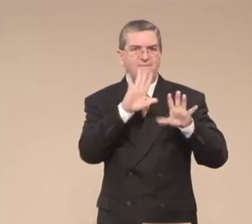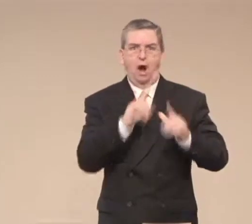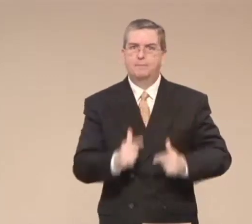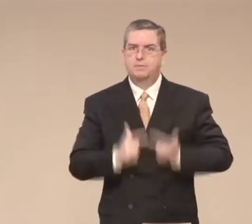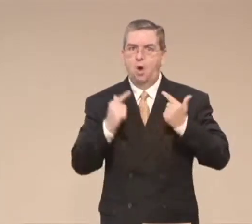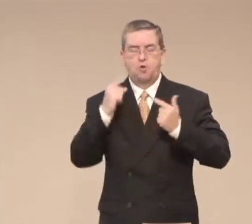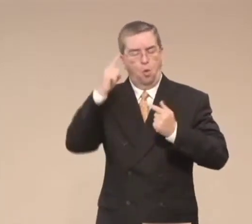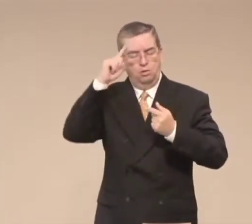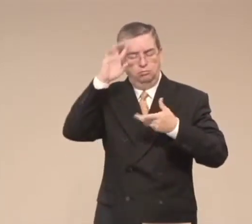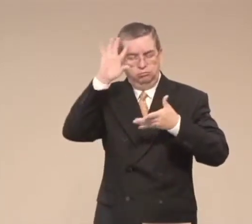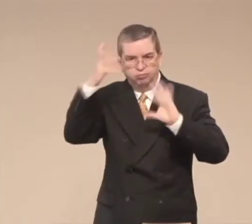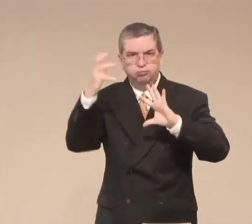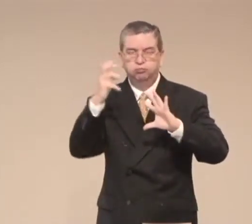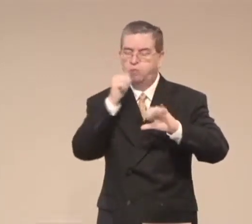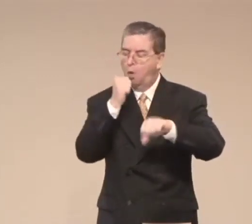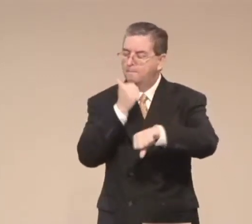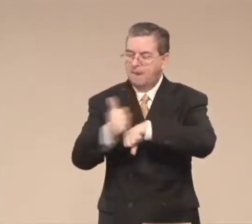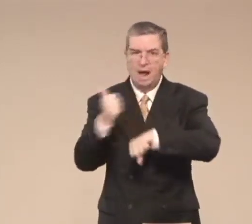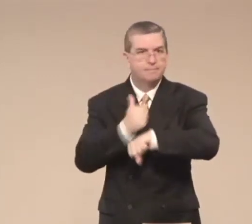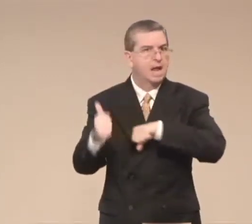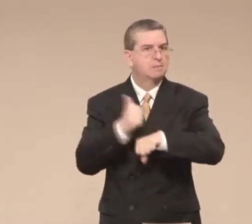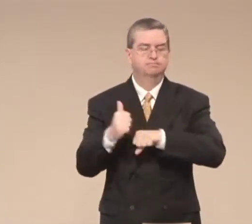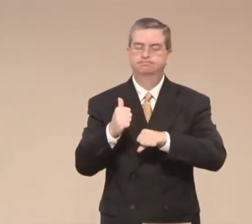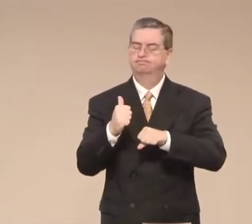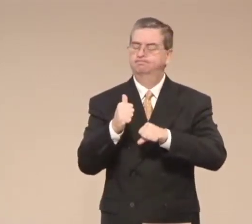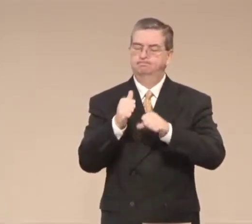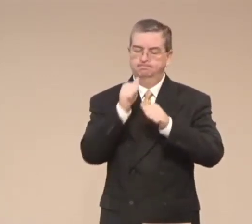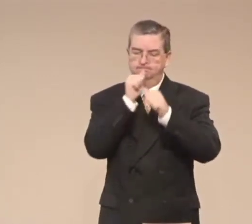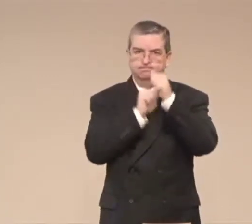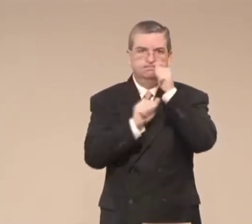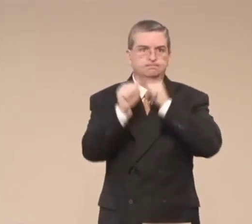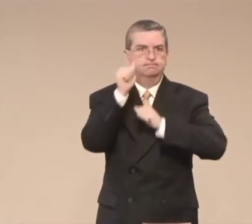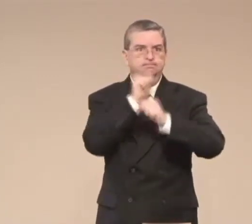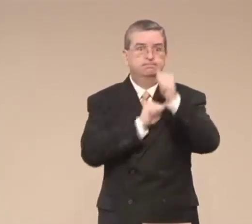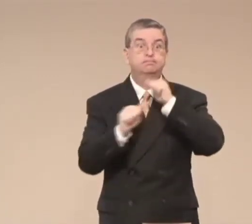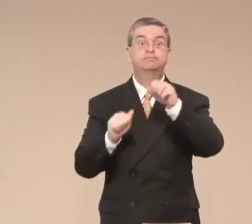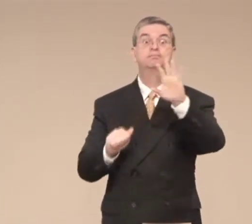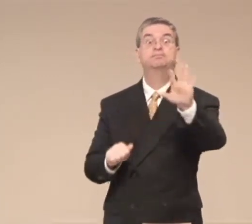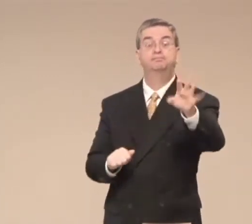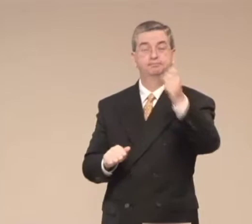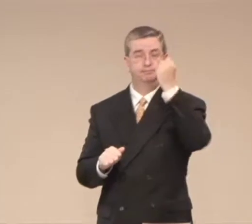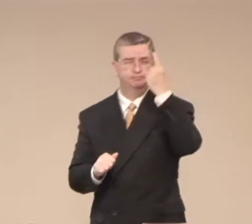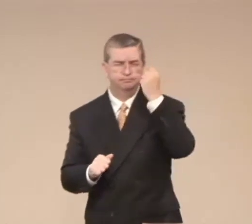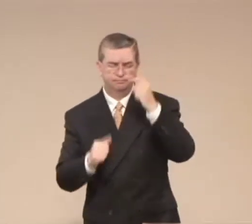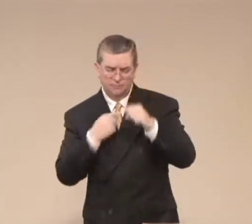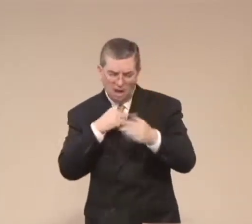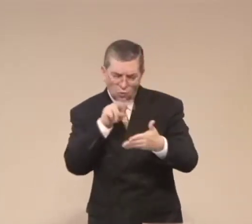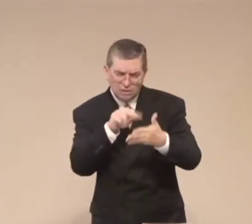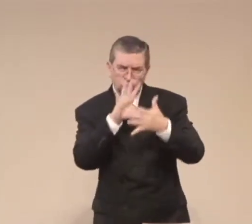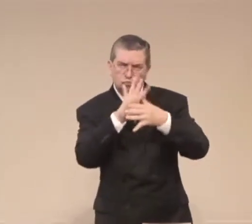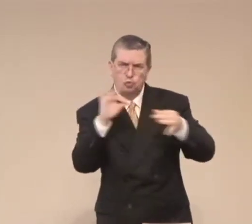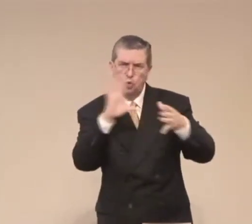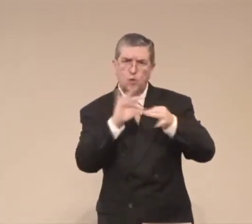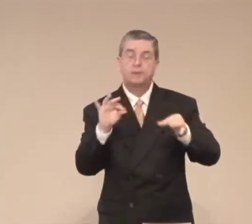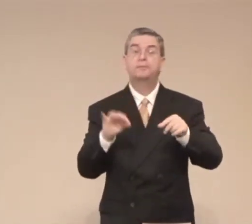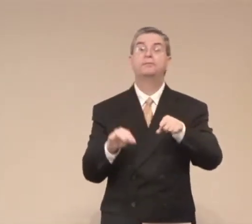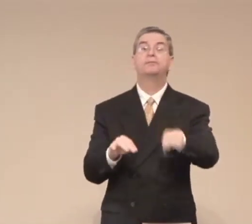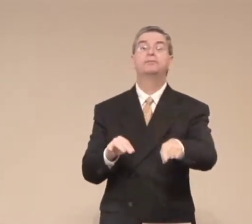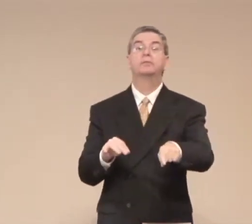This scripture shows us because Job did not enter into sin and curse God,